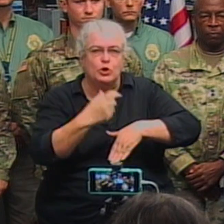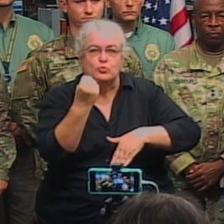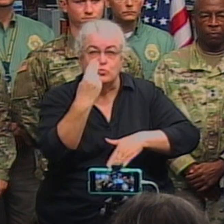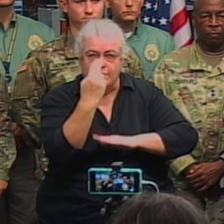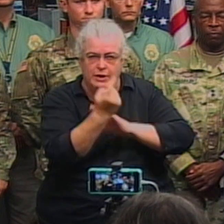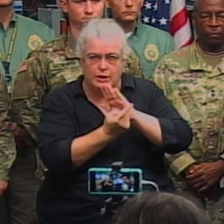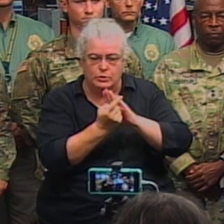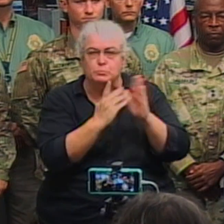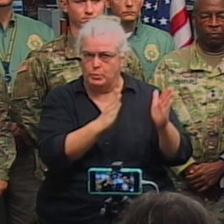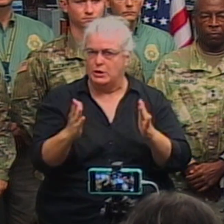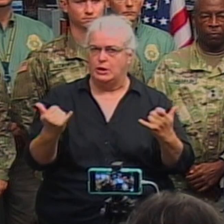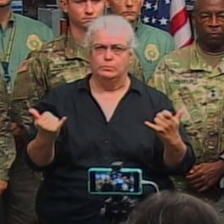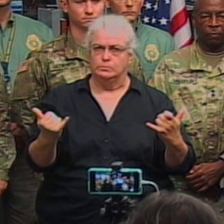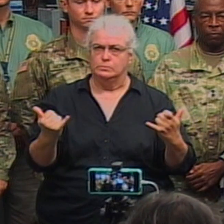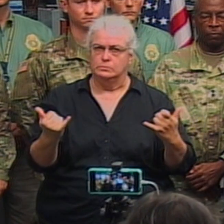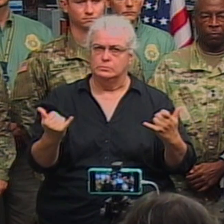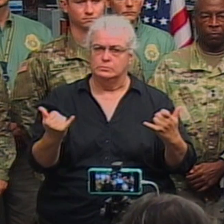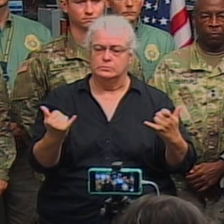prepare is now.